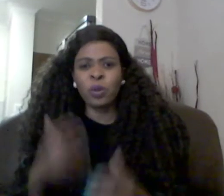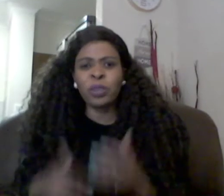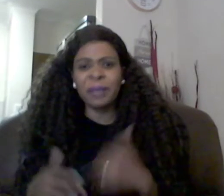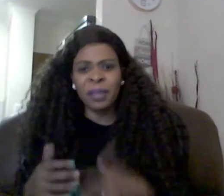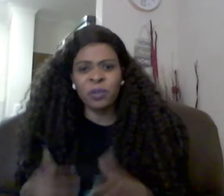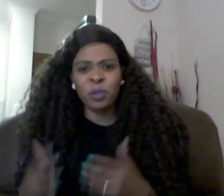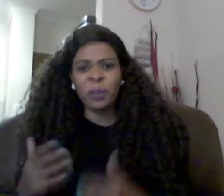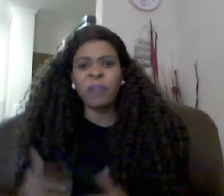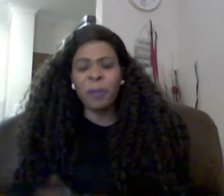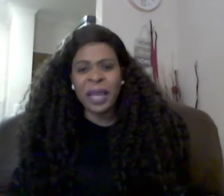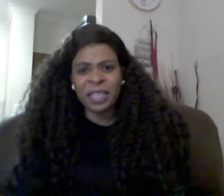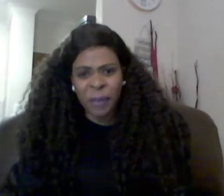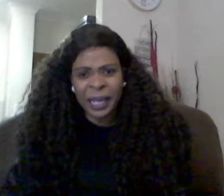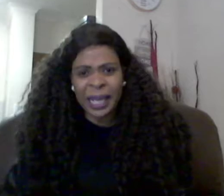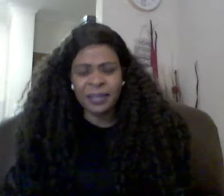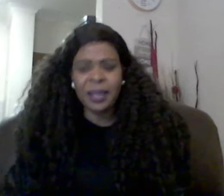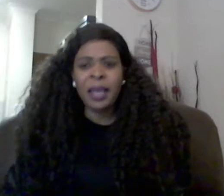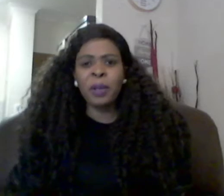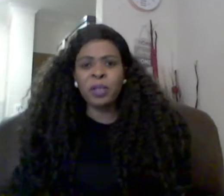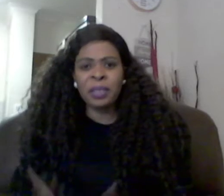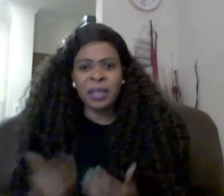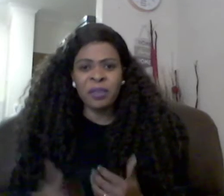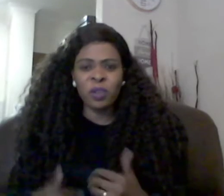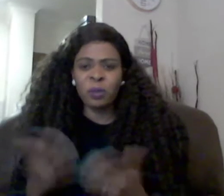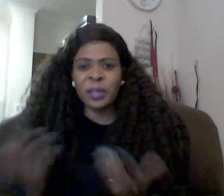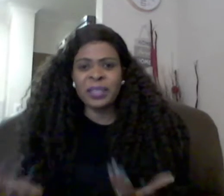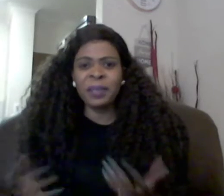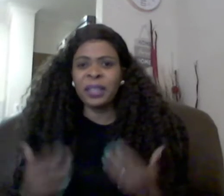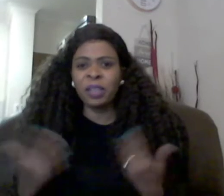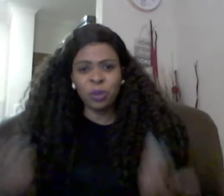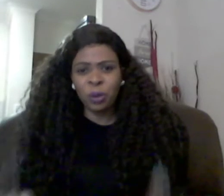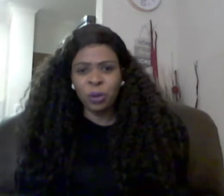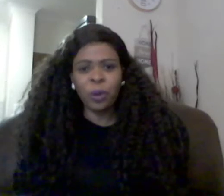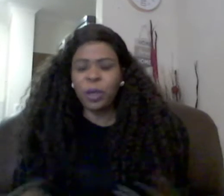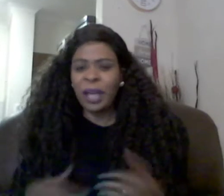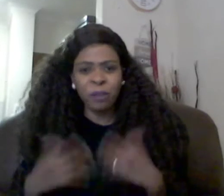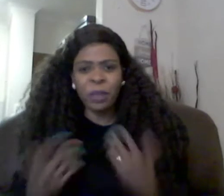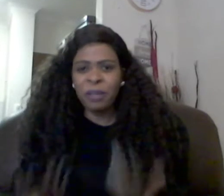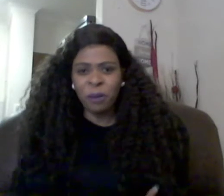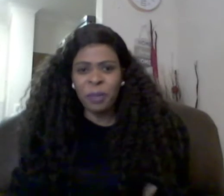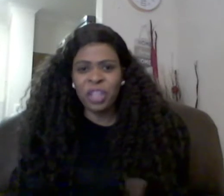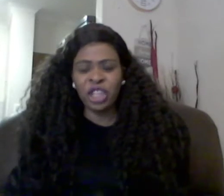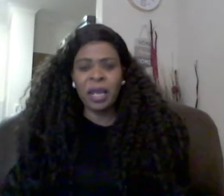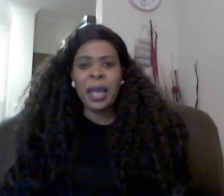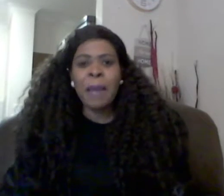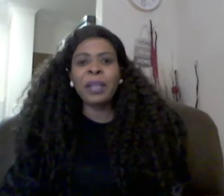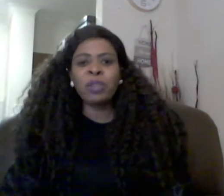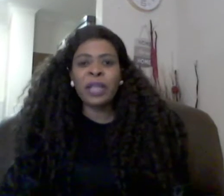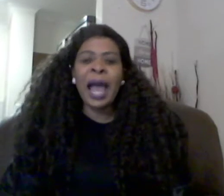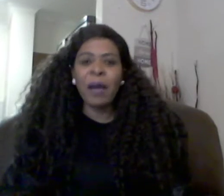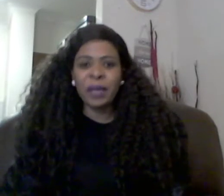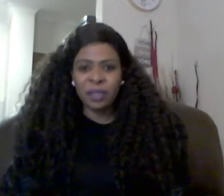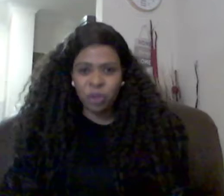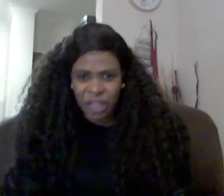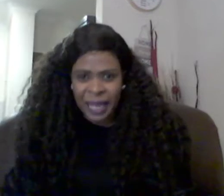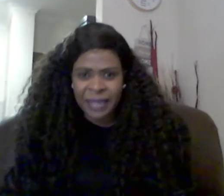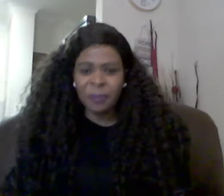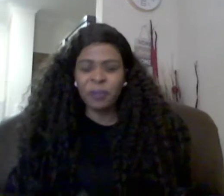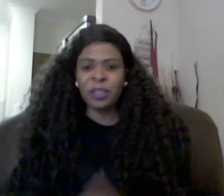good sometimes to speak from experience because sometimes when you speak something that you don't know you have no information but today i wanted to share some of the